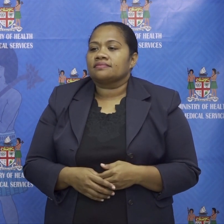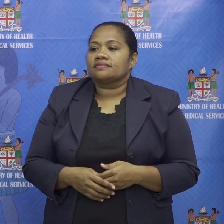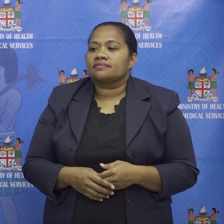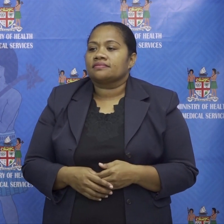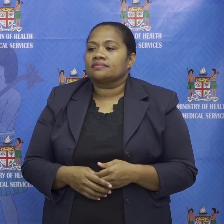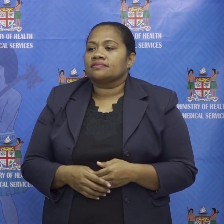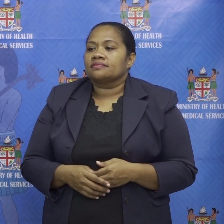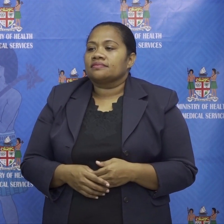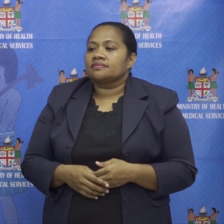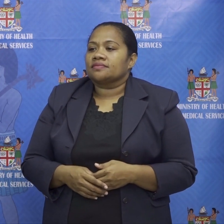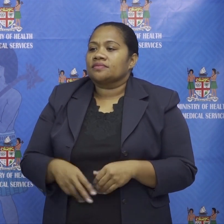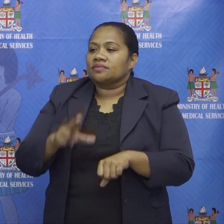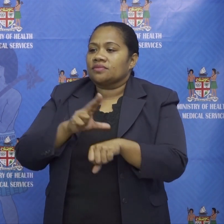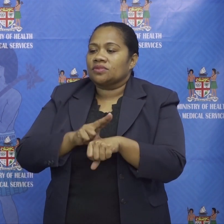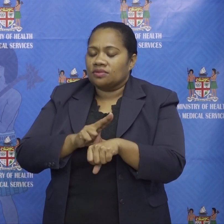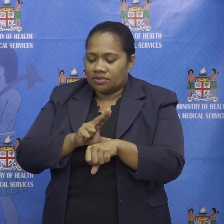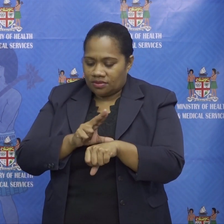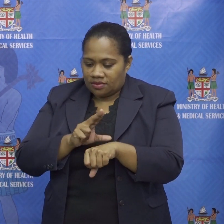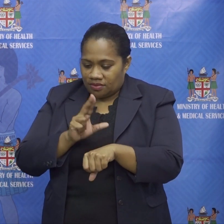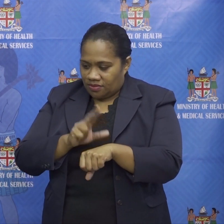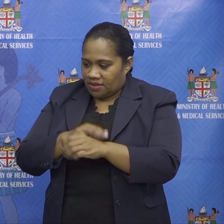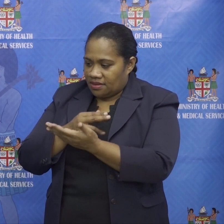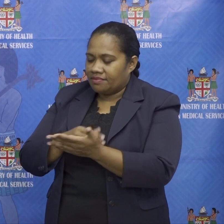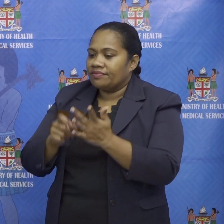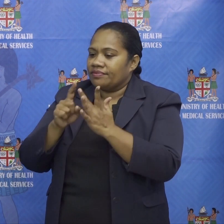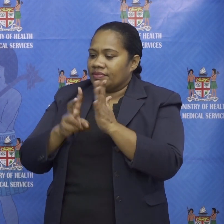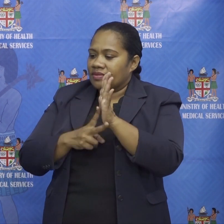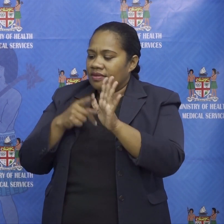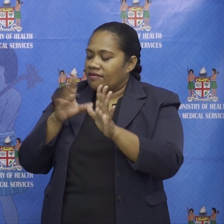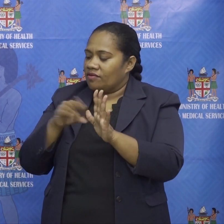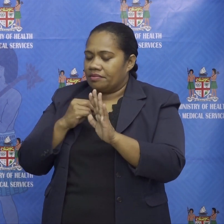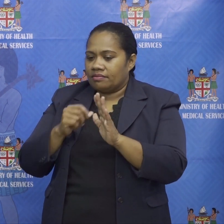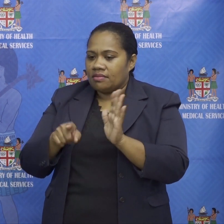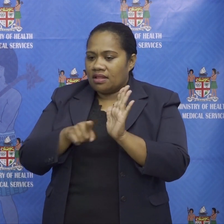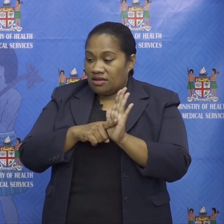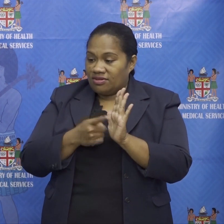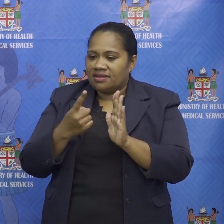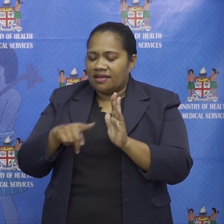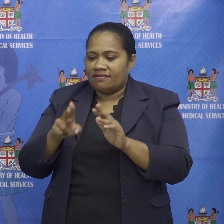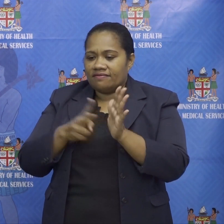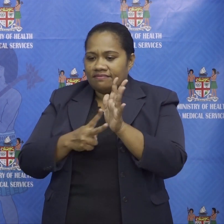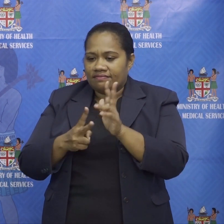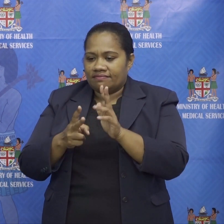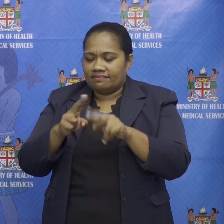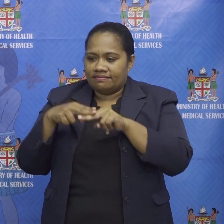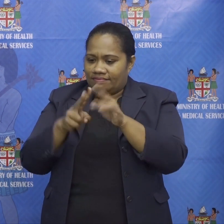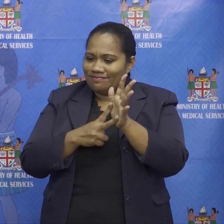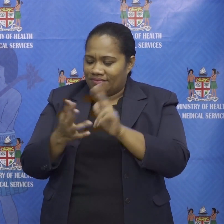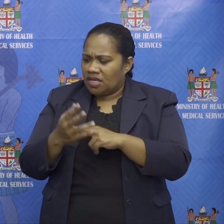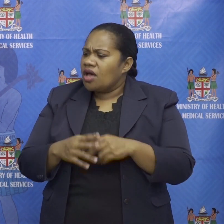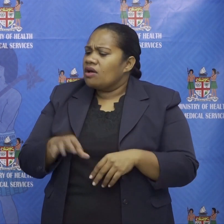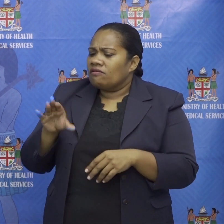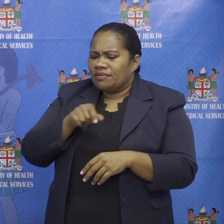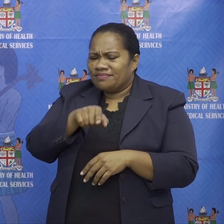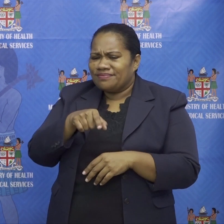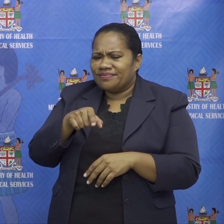dr feng eva from legend fm and fiji village news just back to uh the case 73 on the day